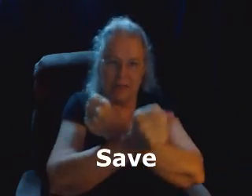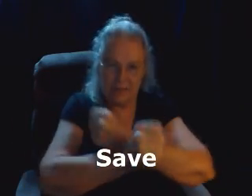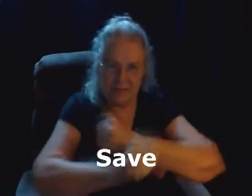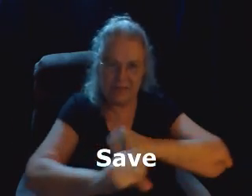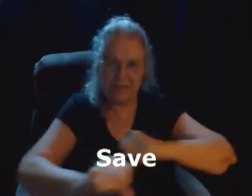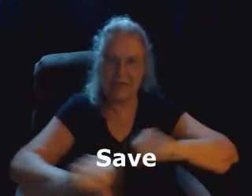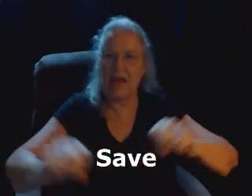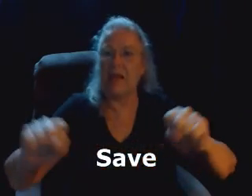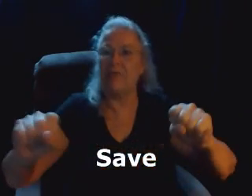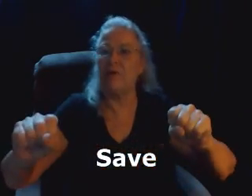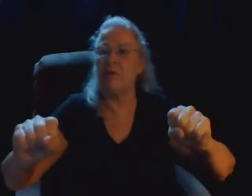Save.